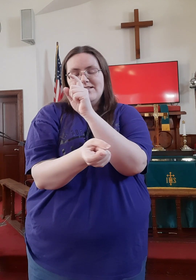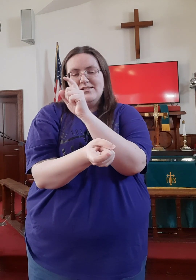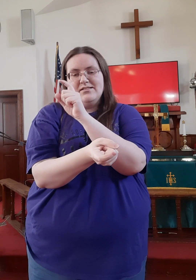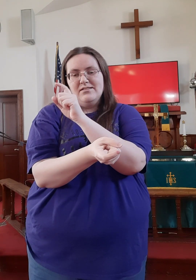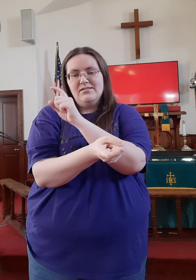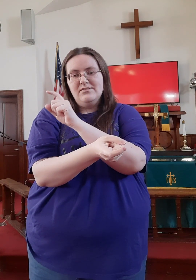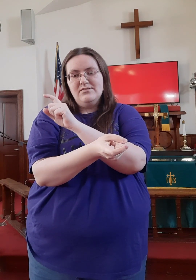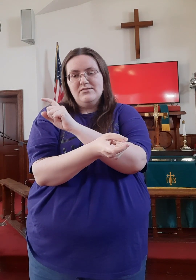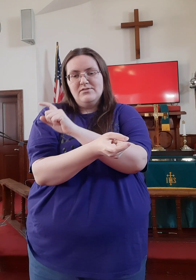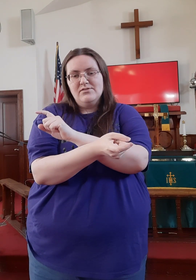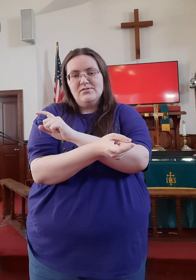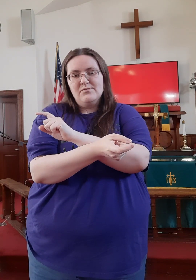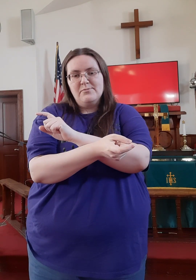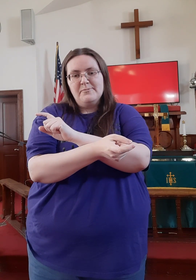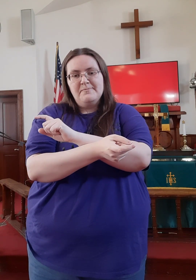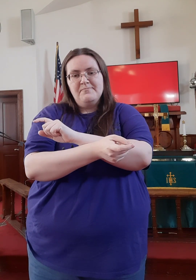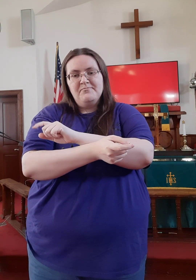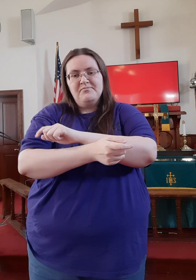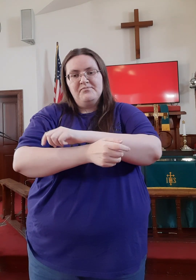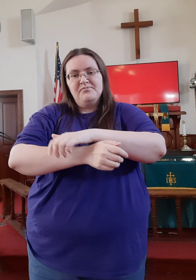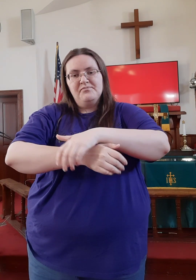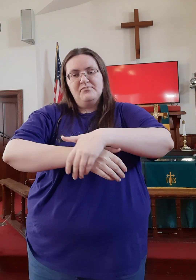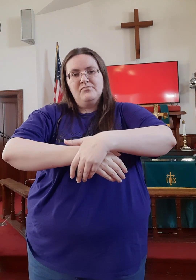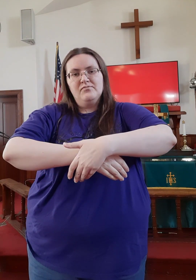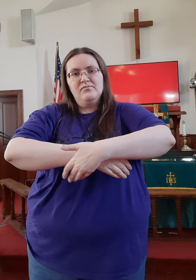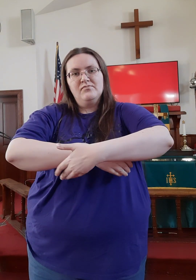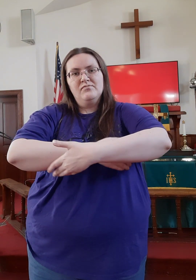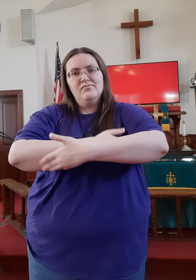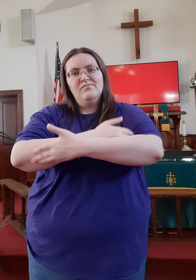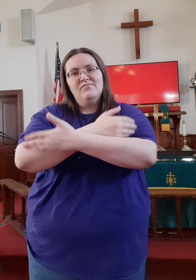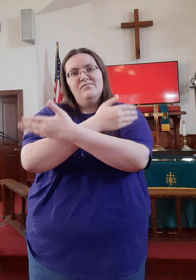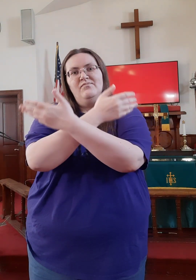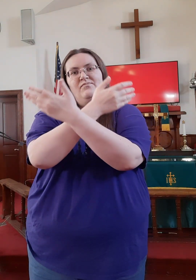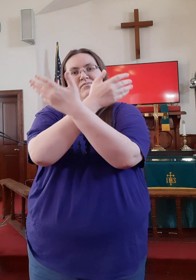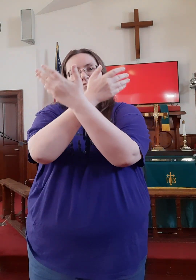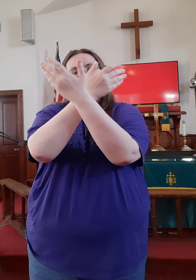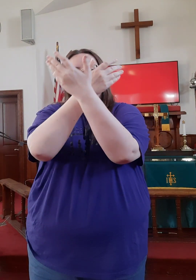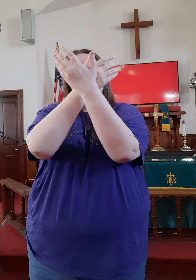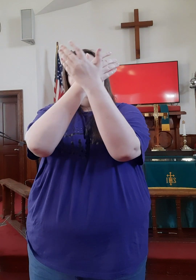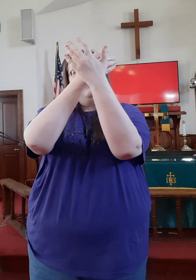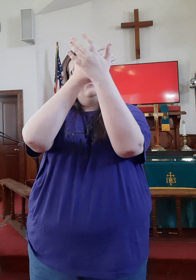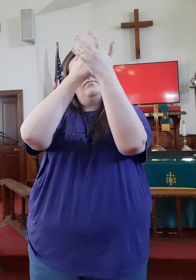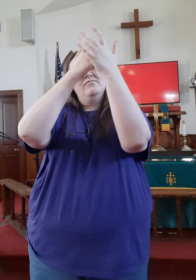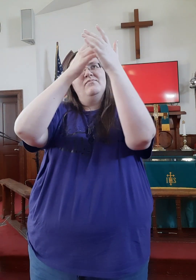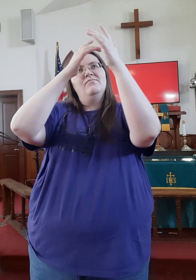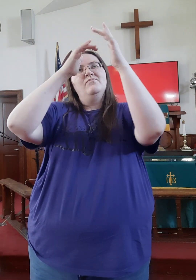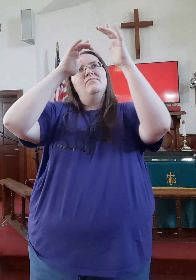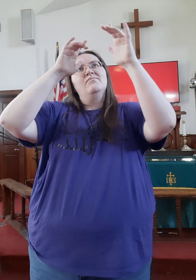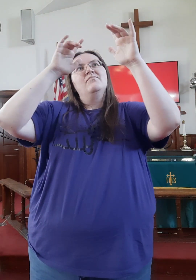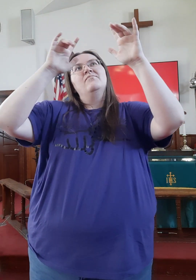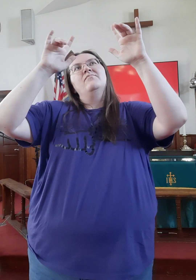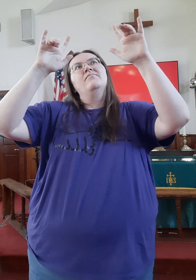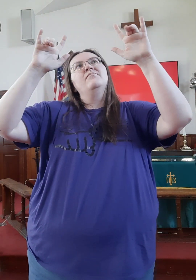The change inside of And